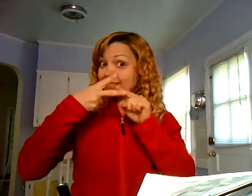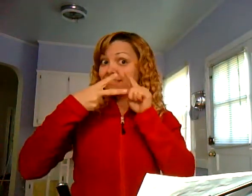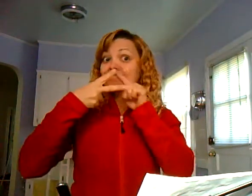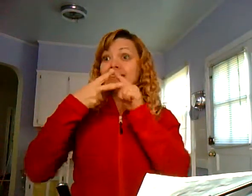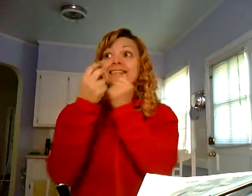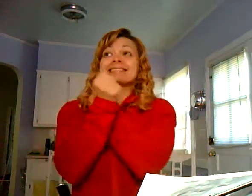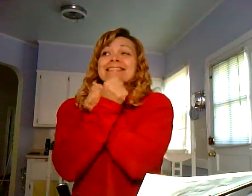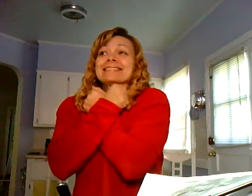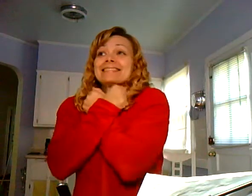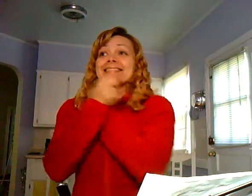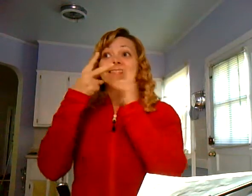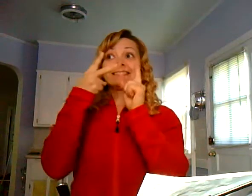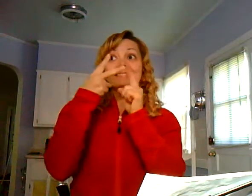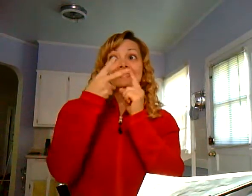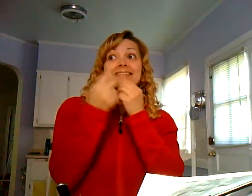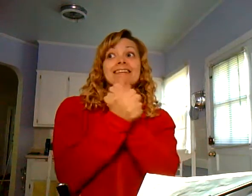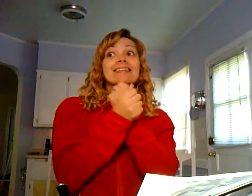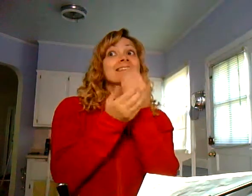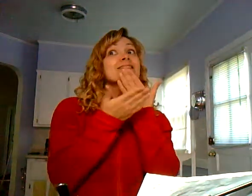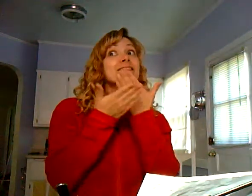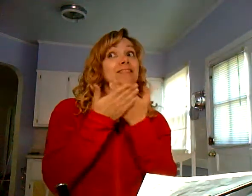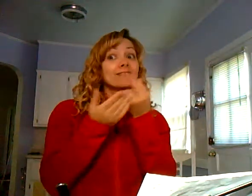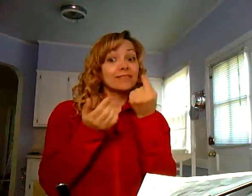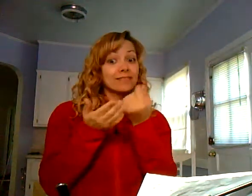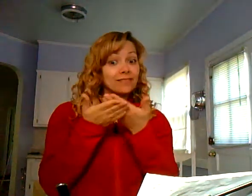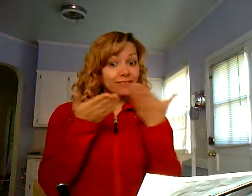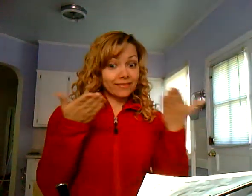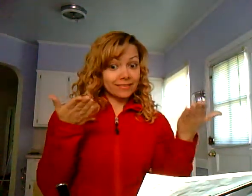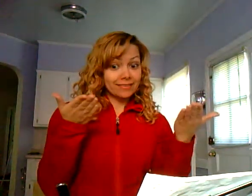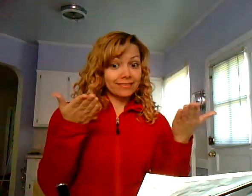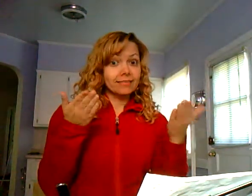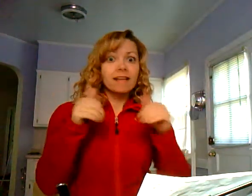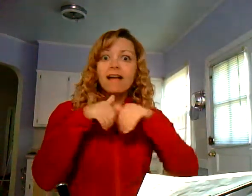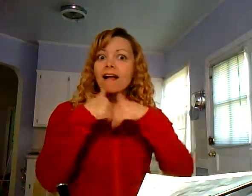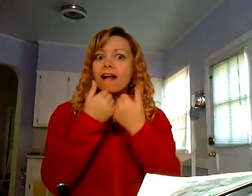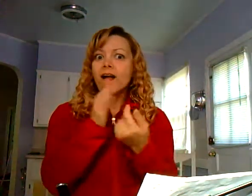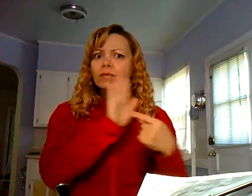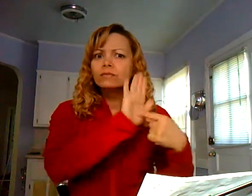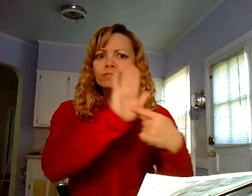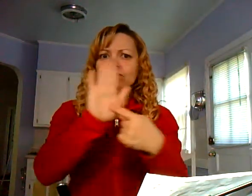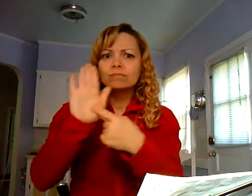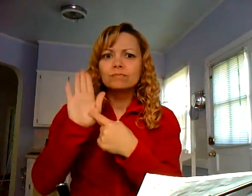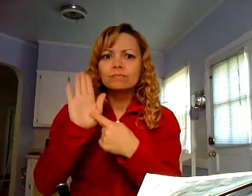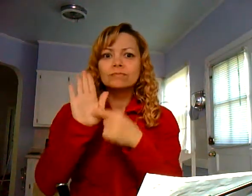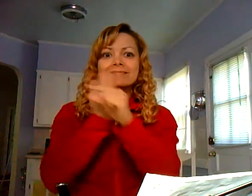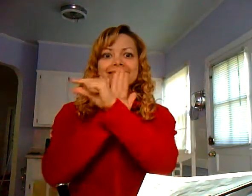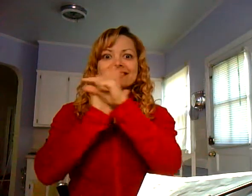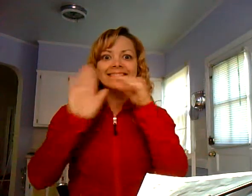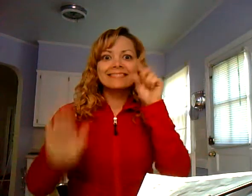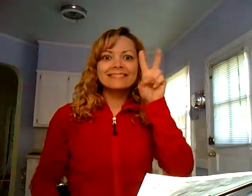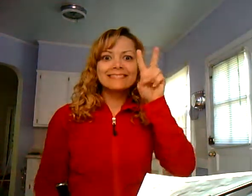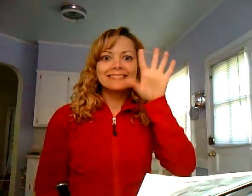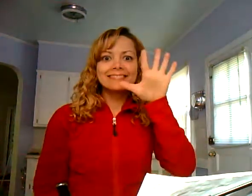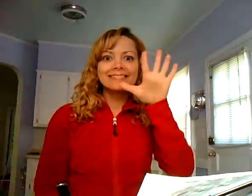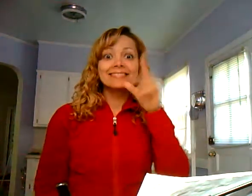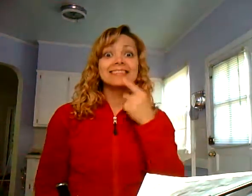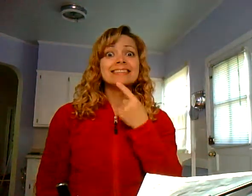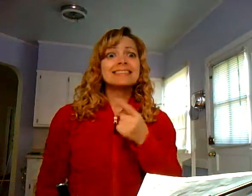Okay. Number one, number two, love. And number two, do good things. So how? I'm going to show you. Verse